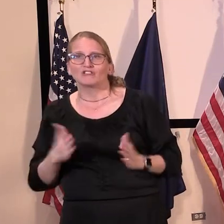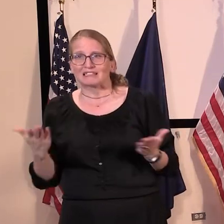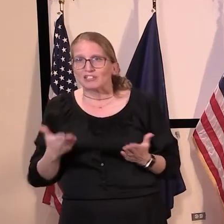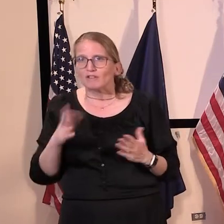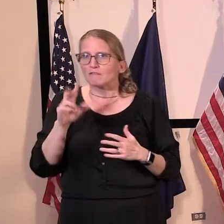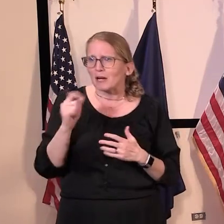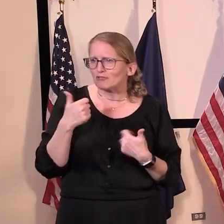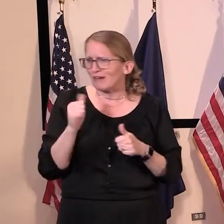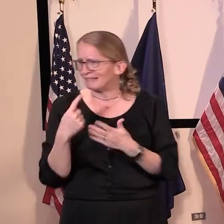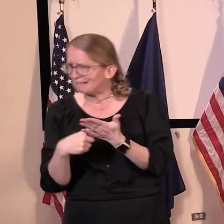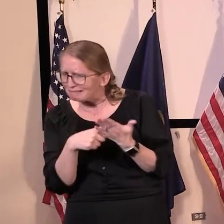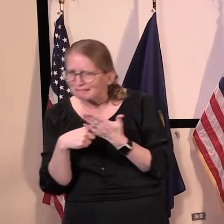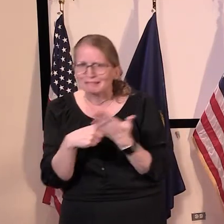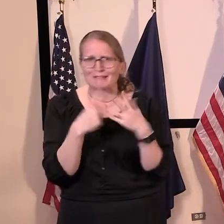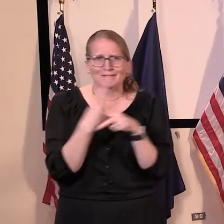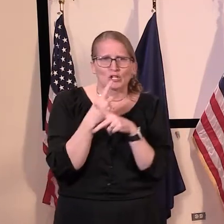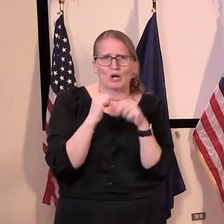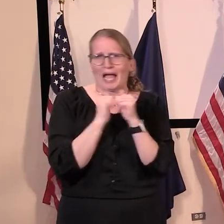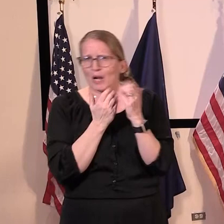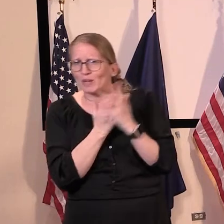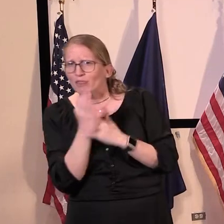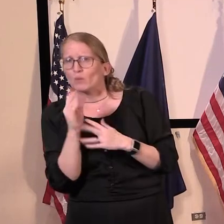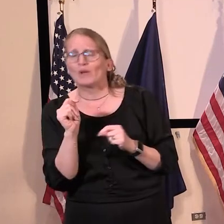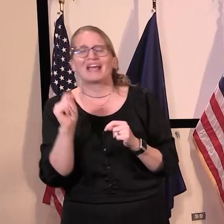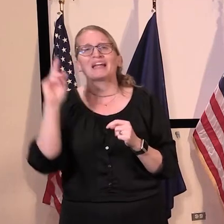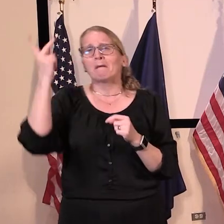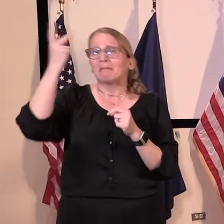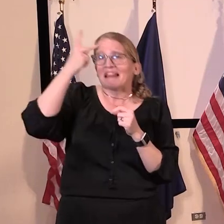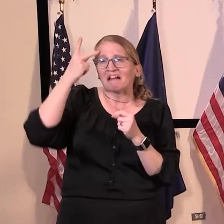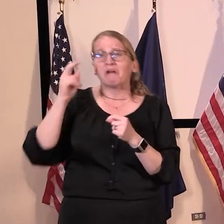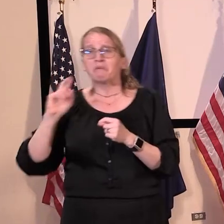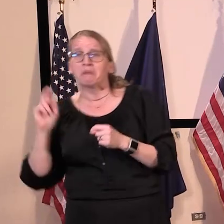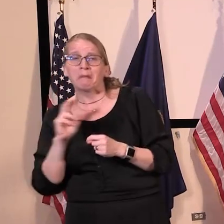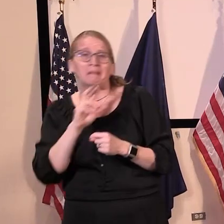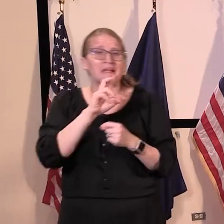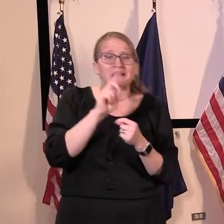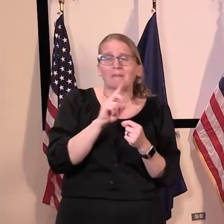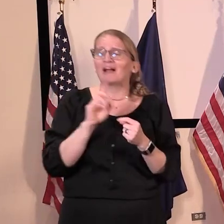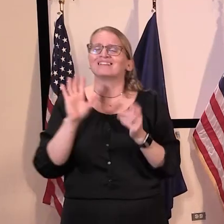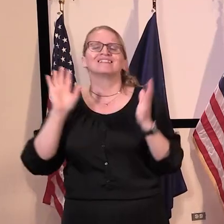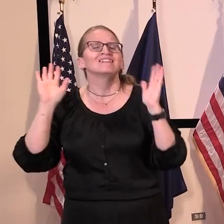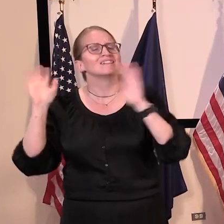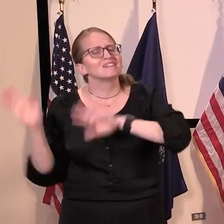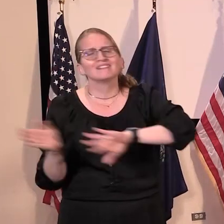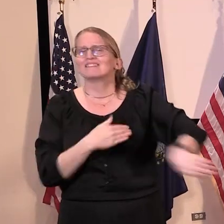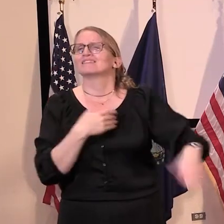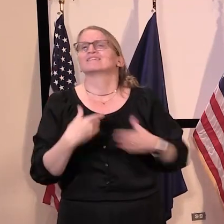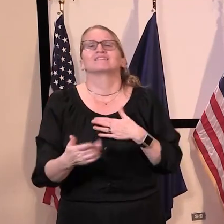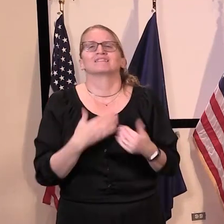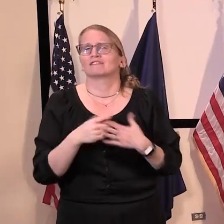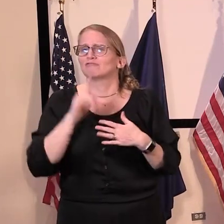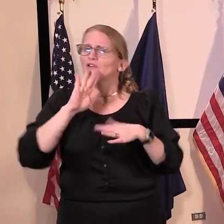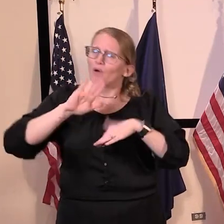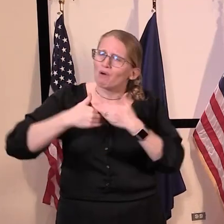just trying to get through this and take the politics out of it. And you've been successful in doing that. And we appreciate that.